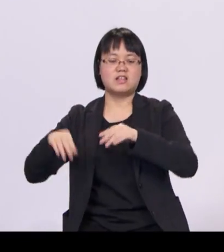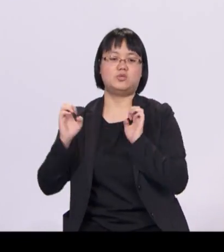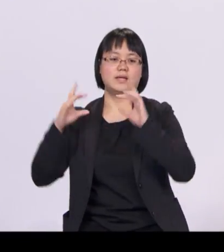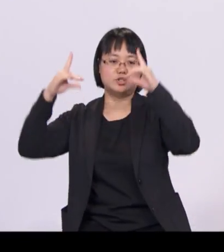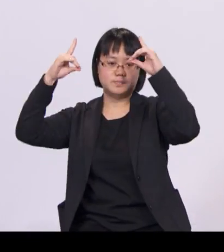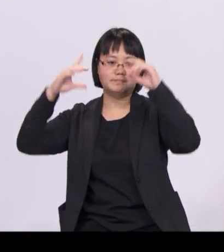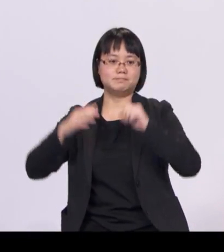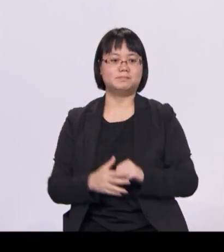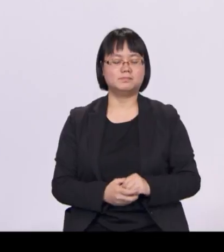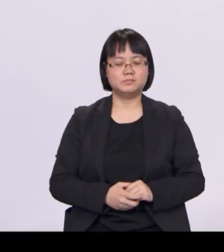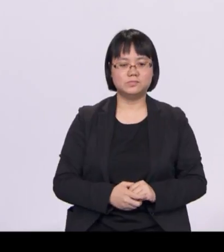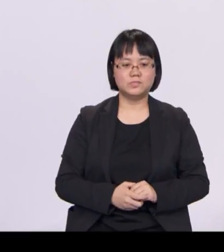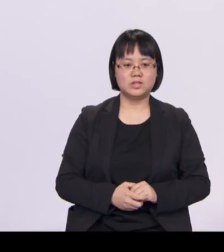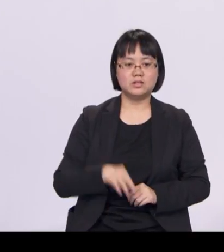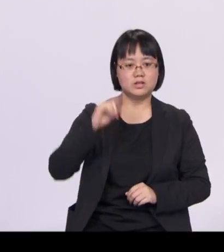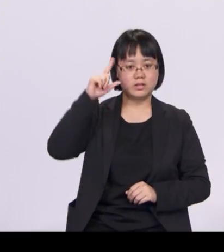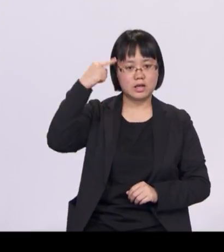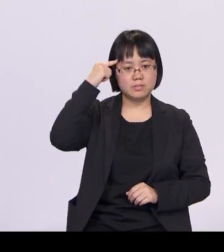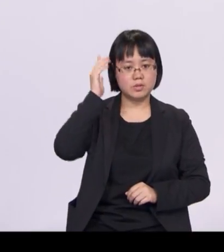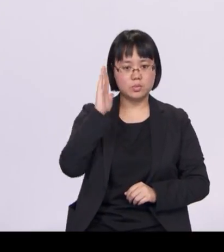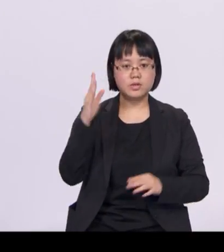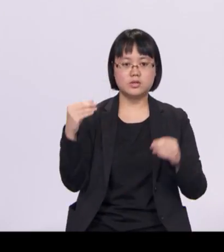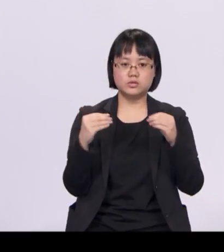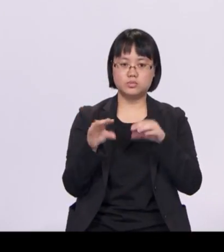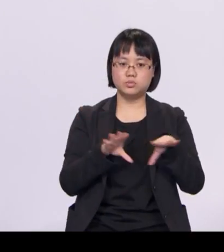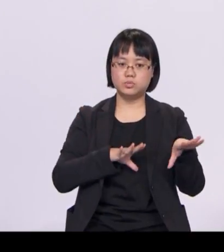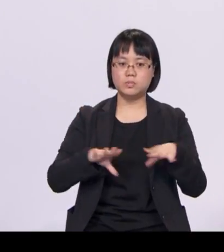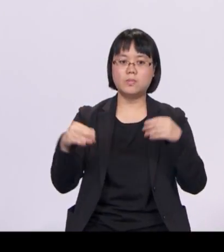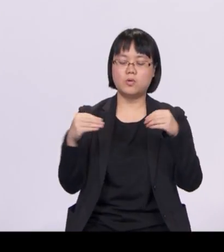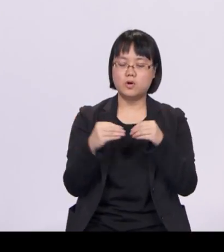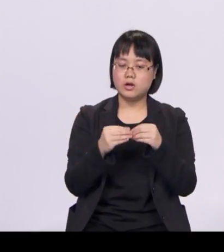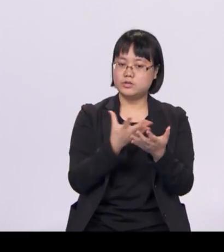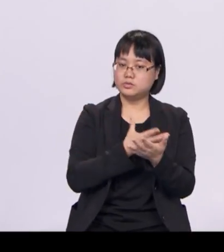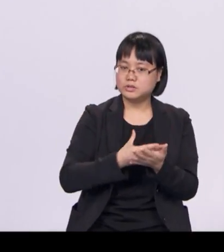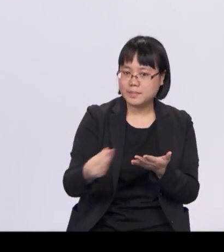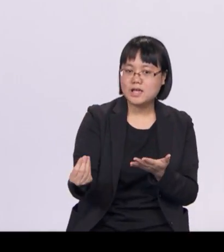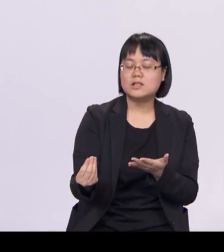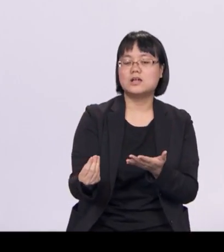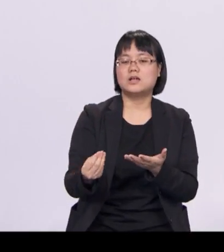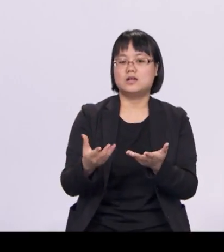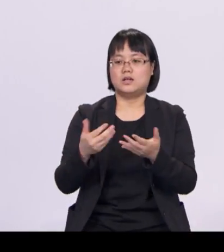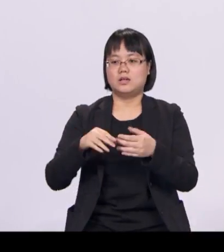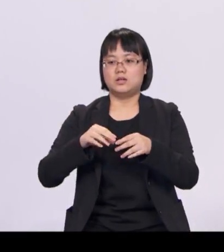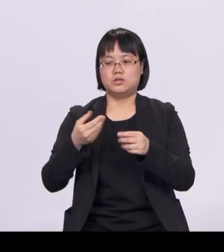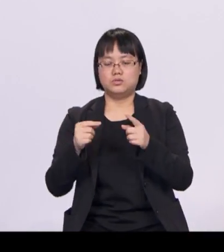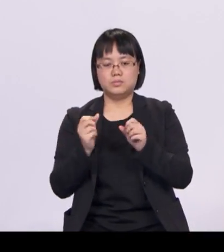The government will do its part to spend wisely and ensure greater value for money in our healthcare spending.